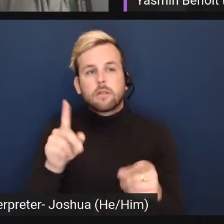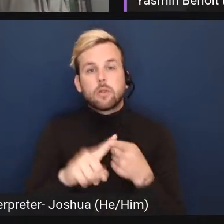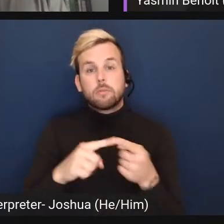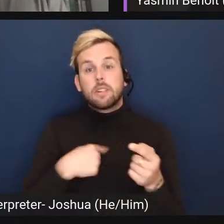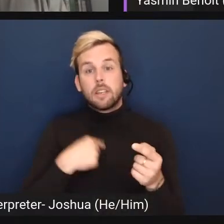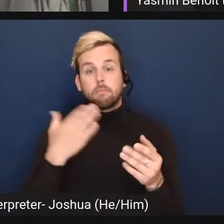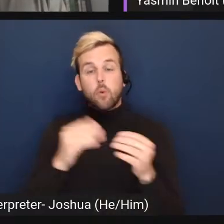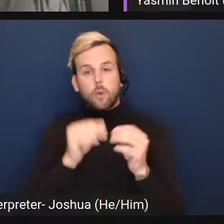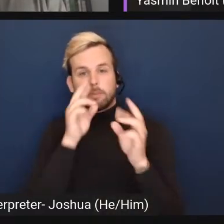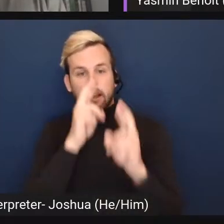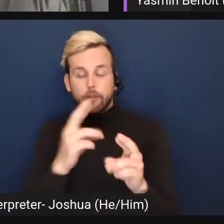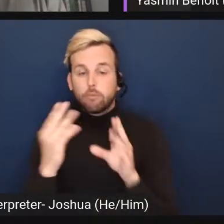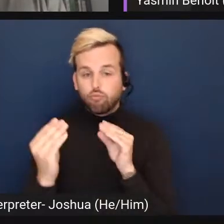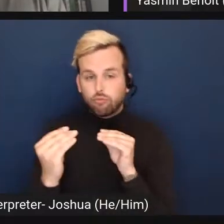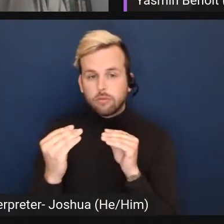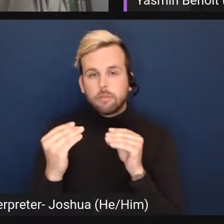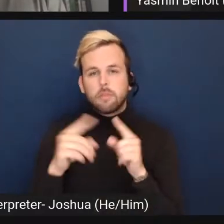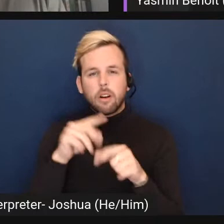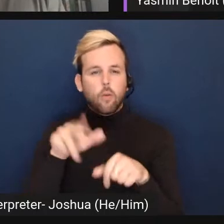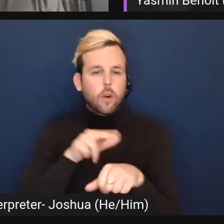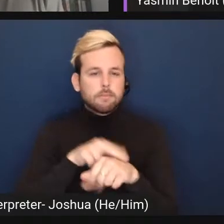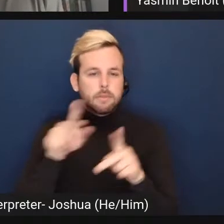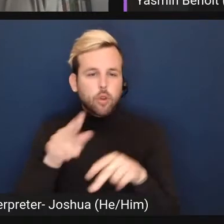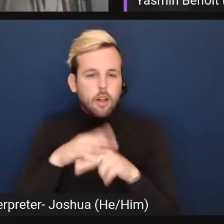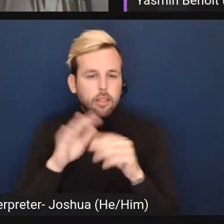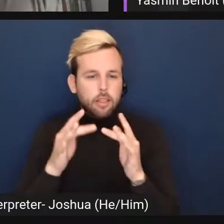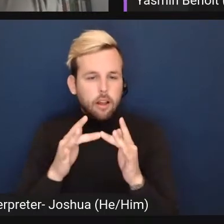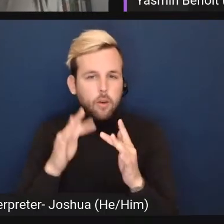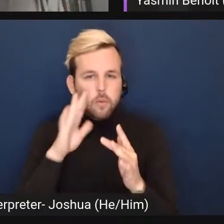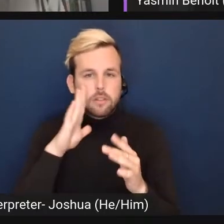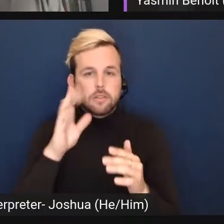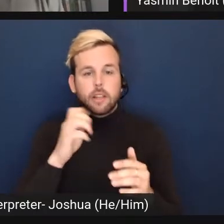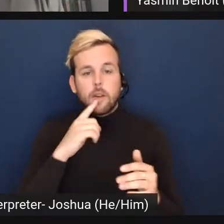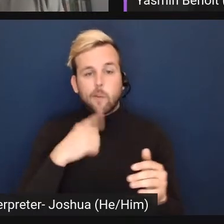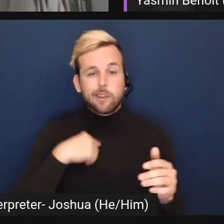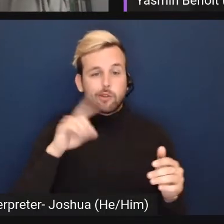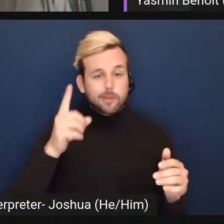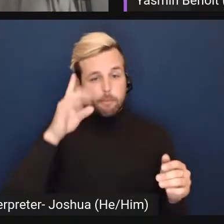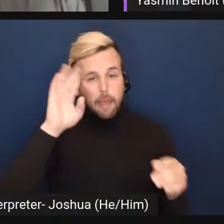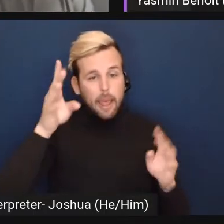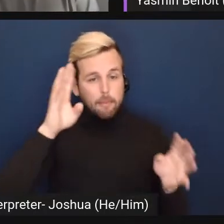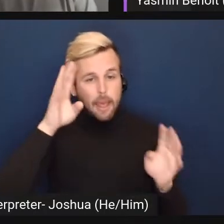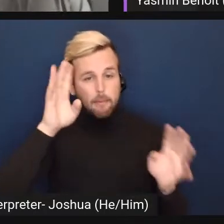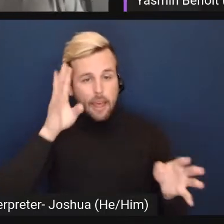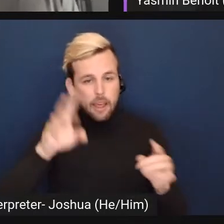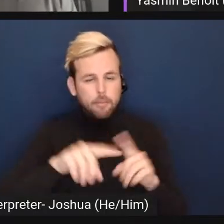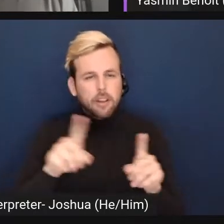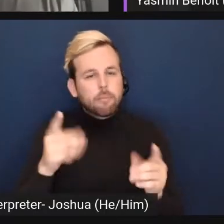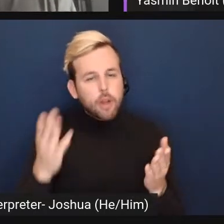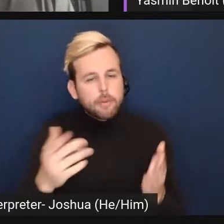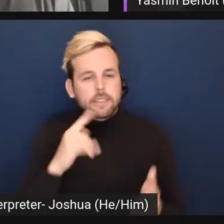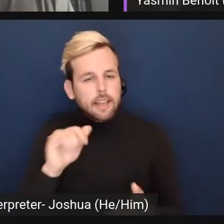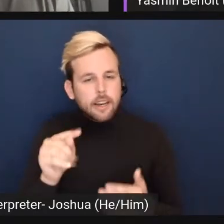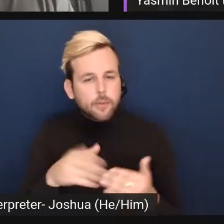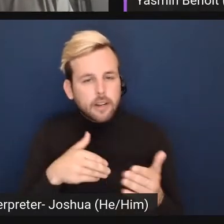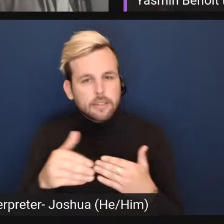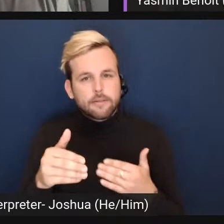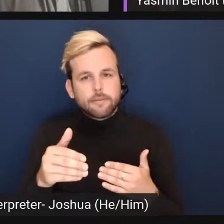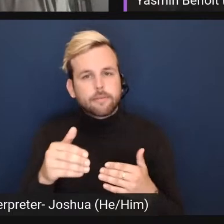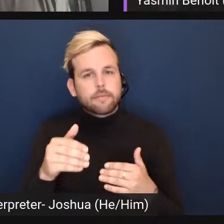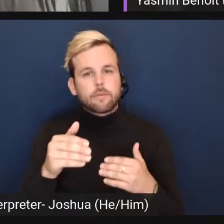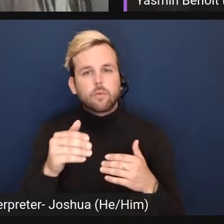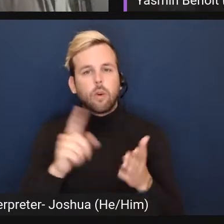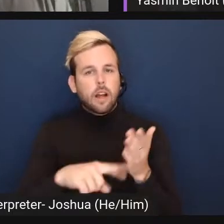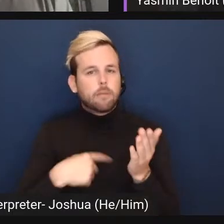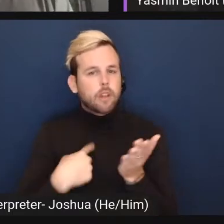respectful. There are, of course, going to be people online that say, we're just making the whole thing up. But they probably would have said that anyway, regardless of what I was